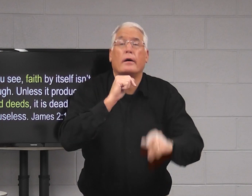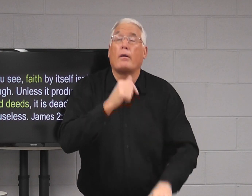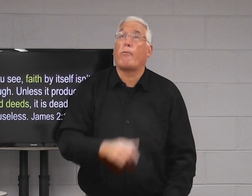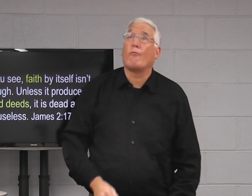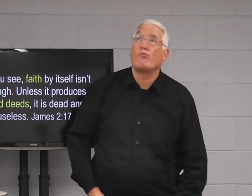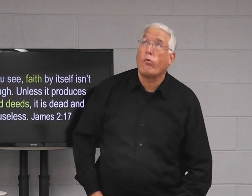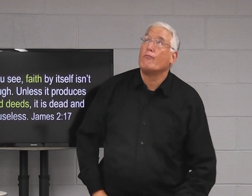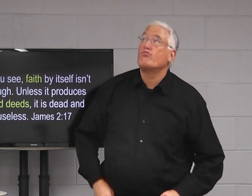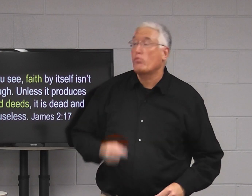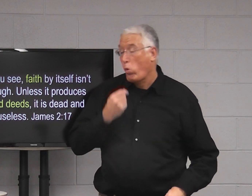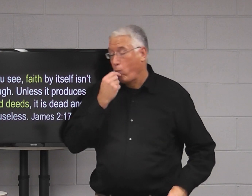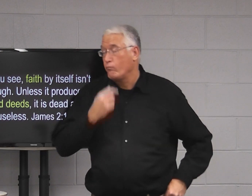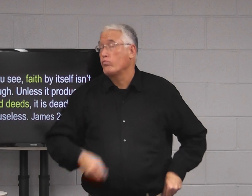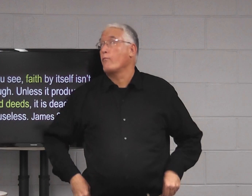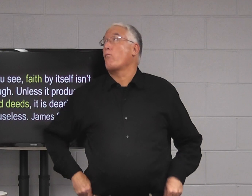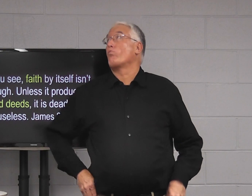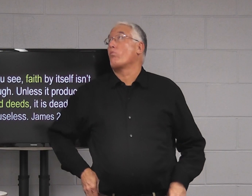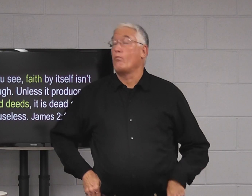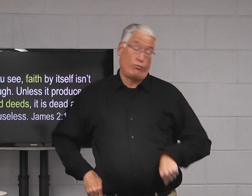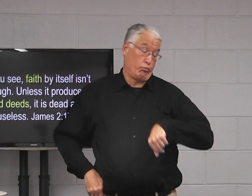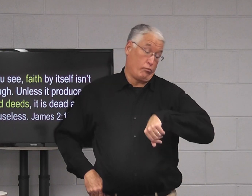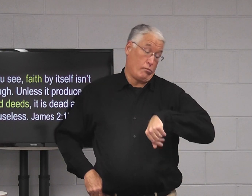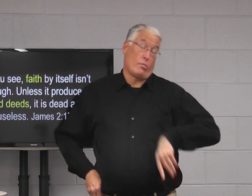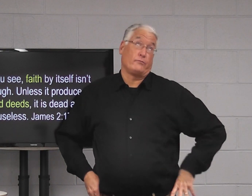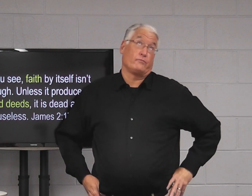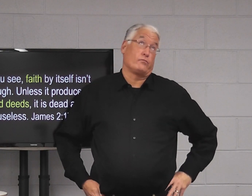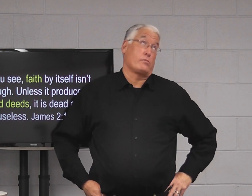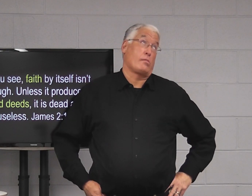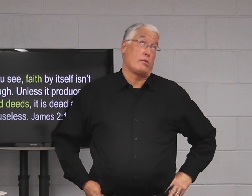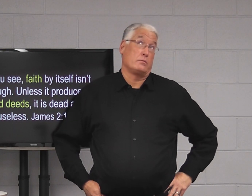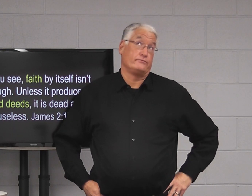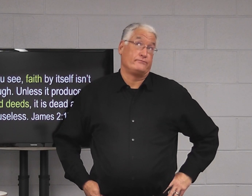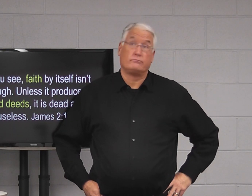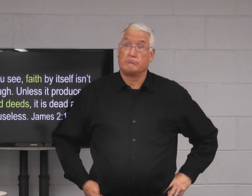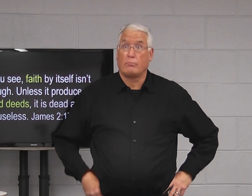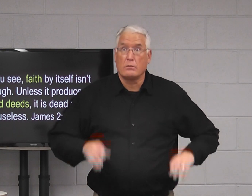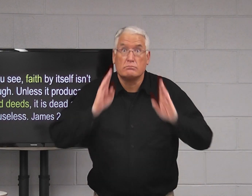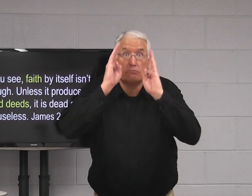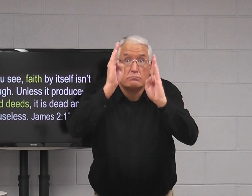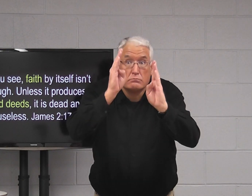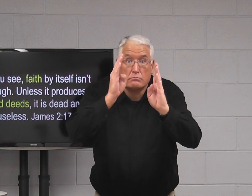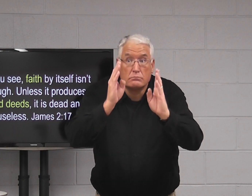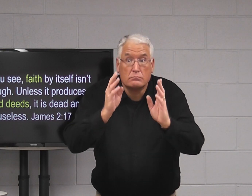Lord. You know, I'm not just sitting around waiting and waiting. No.